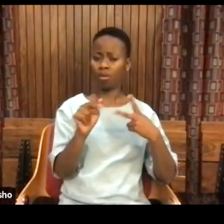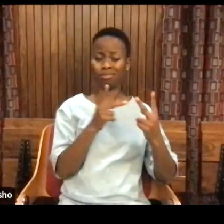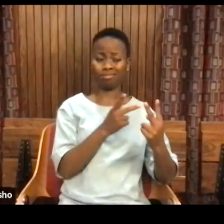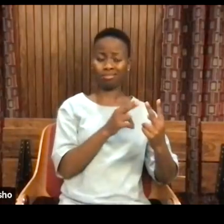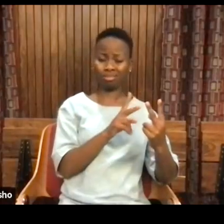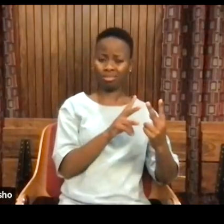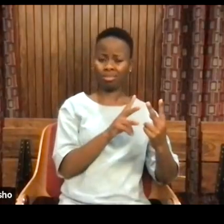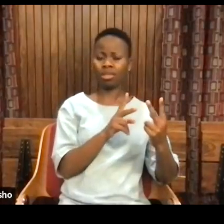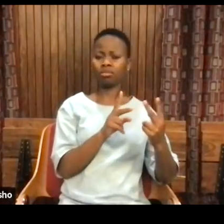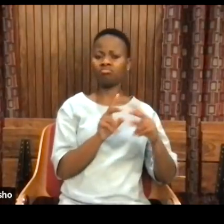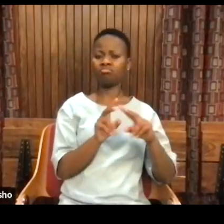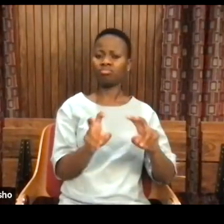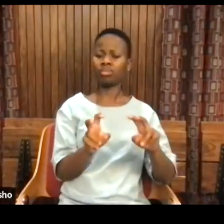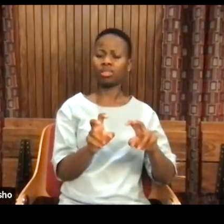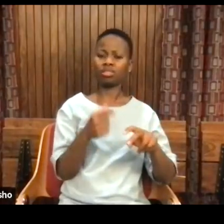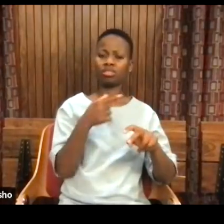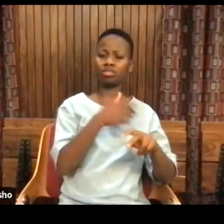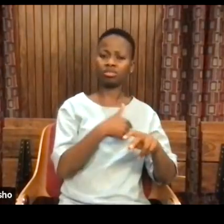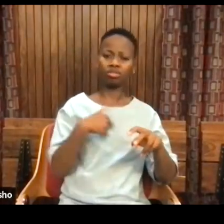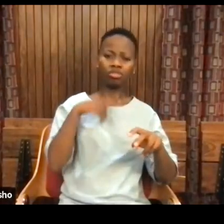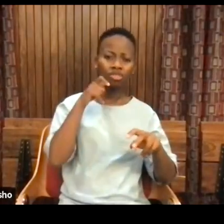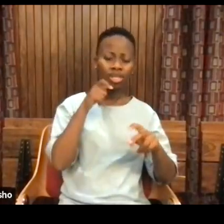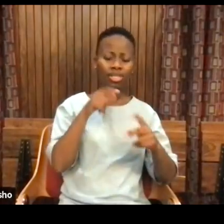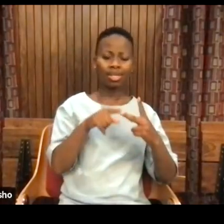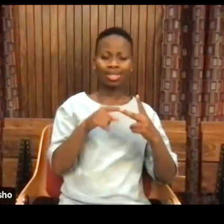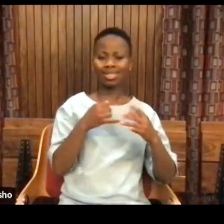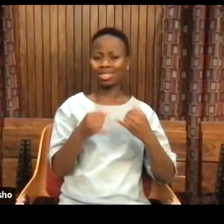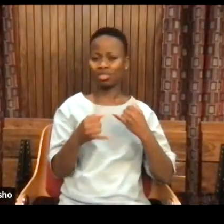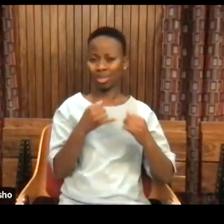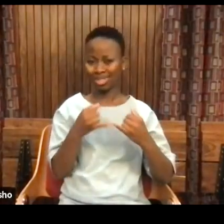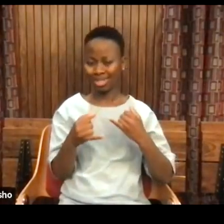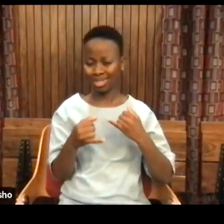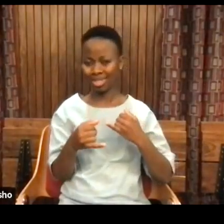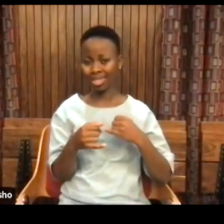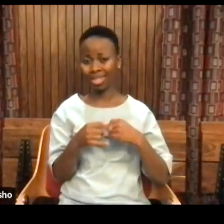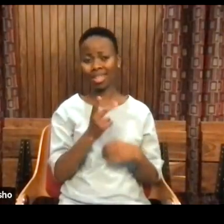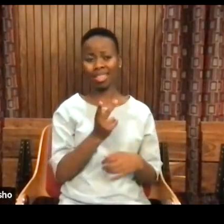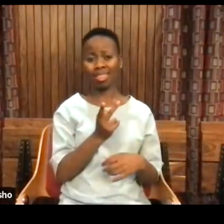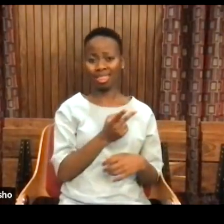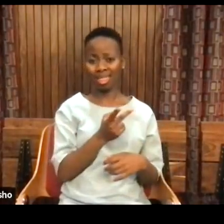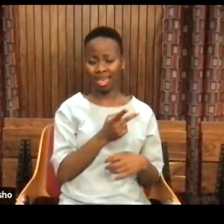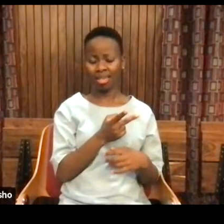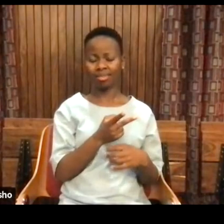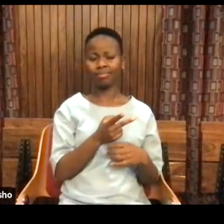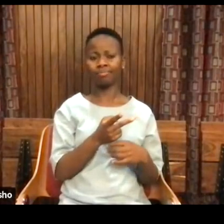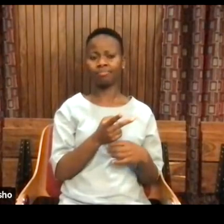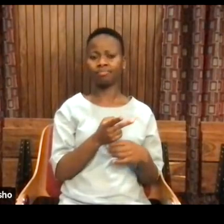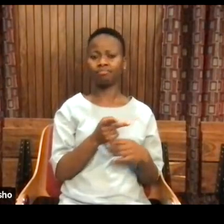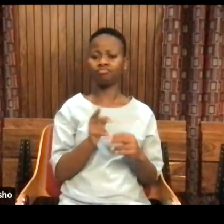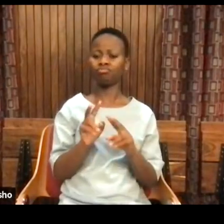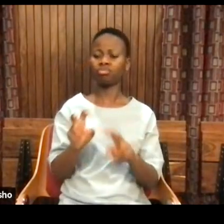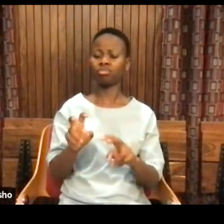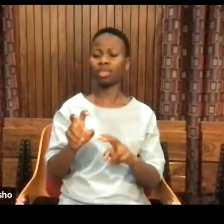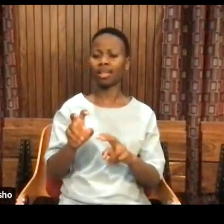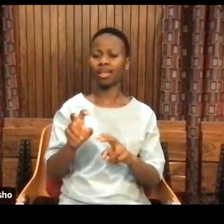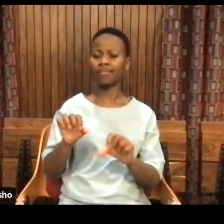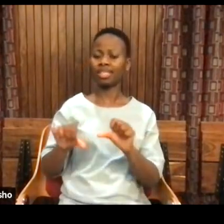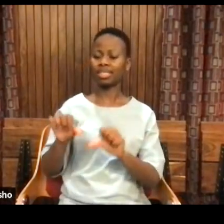sexuality, race and Africana thought, to rethink the very models and metaphors we use in physics.